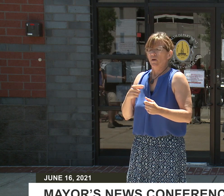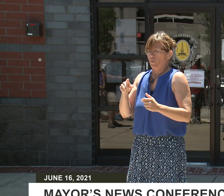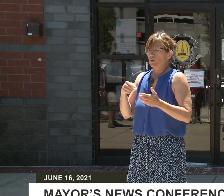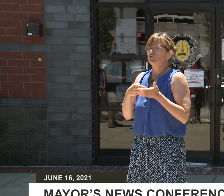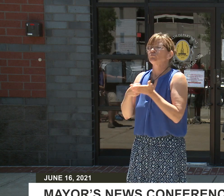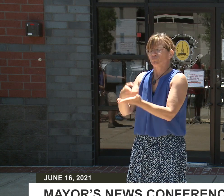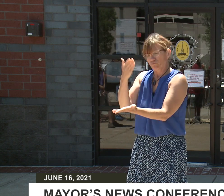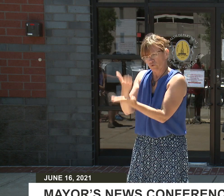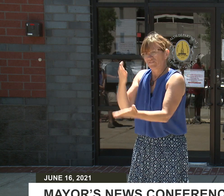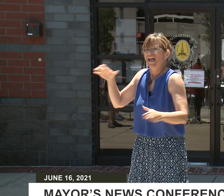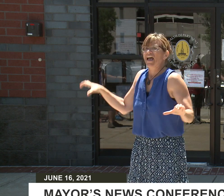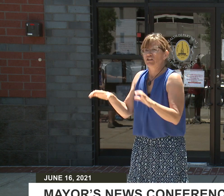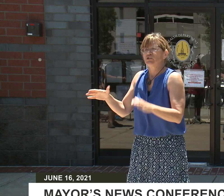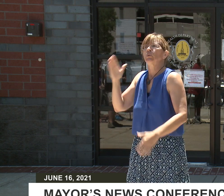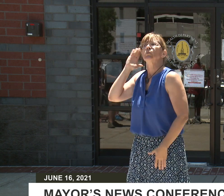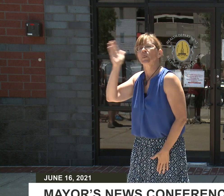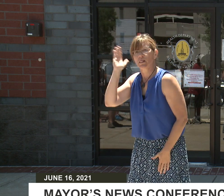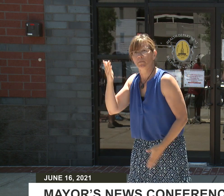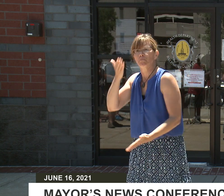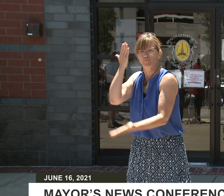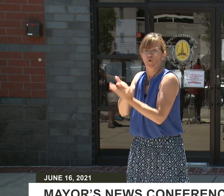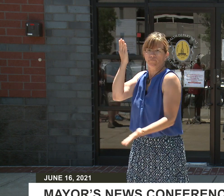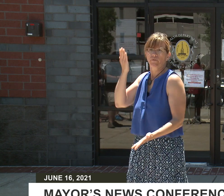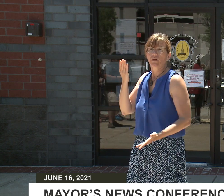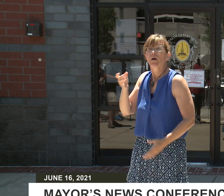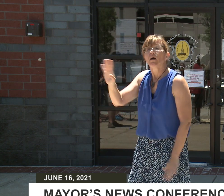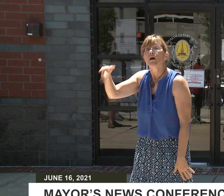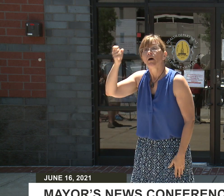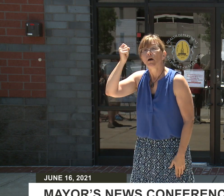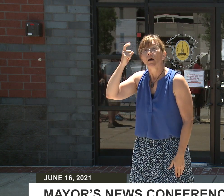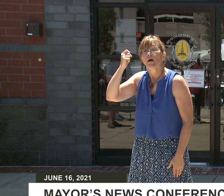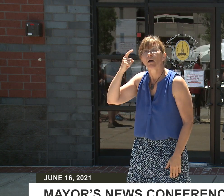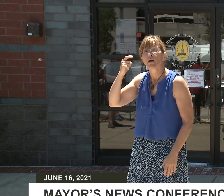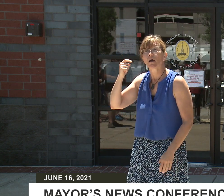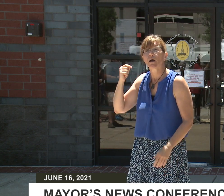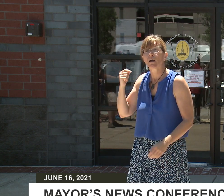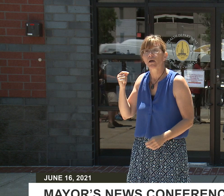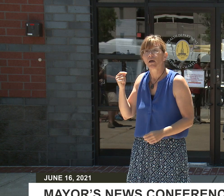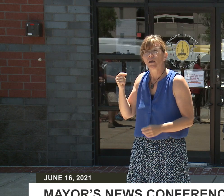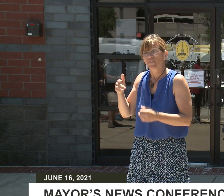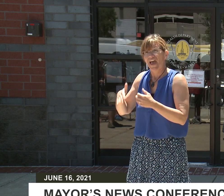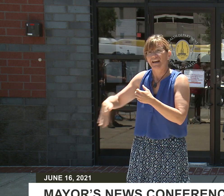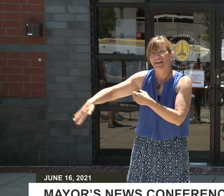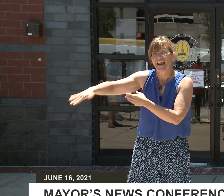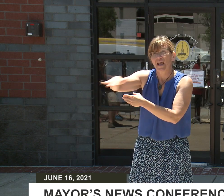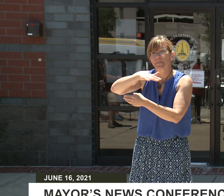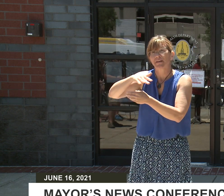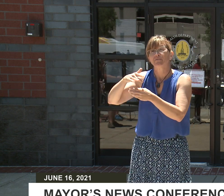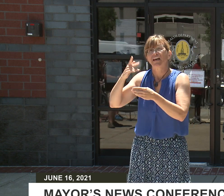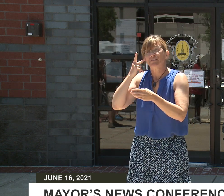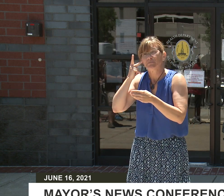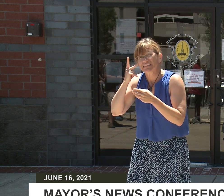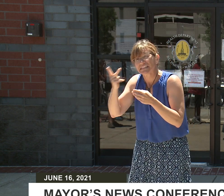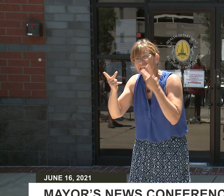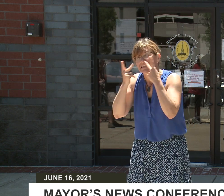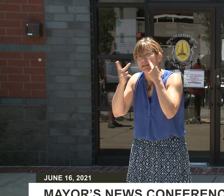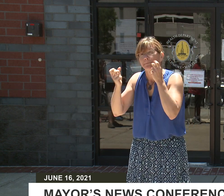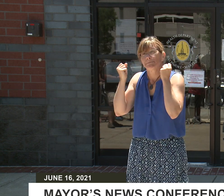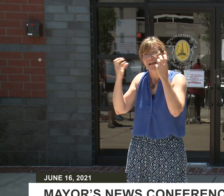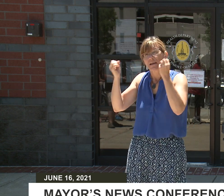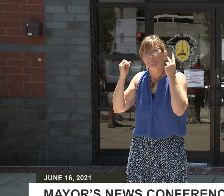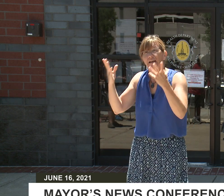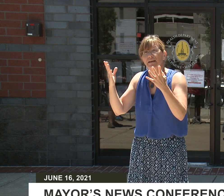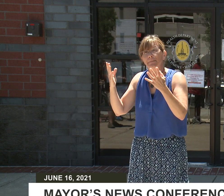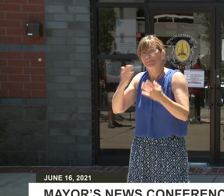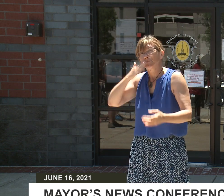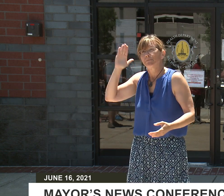deployment in that area. We have to, again, understand that this is a neighborhood that has seen these issues longer than I've been alive and much longer